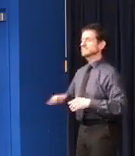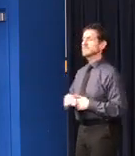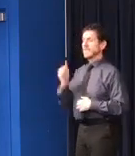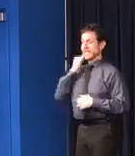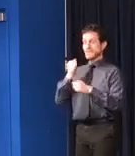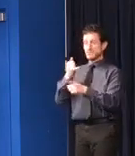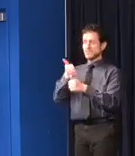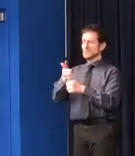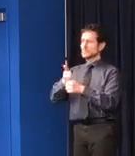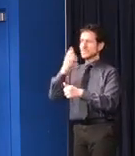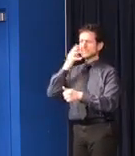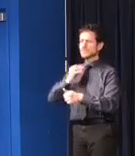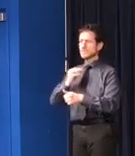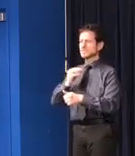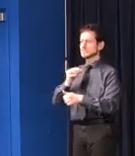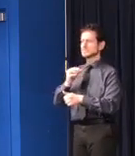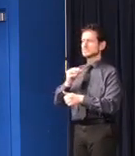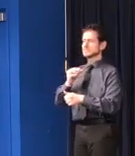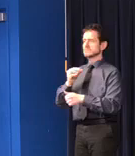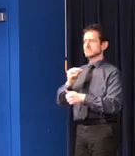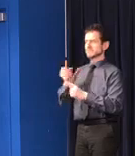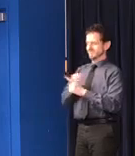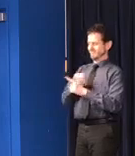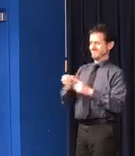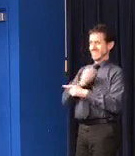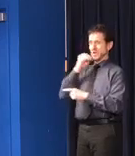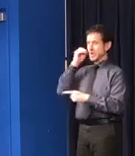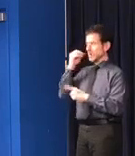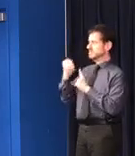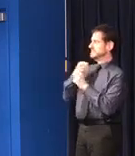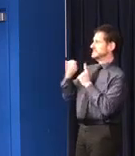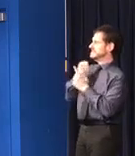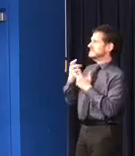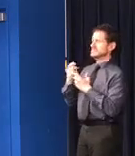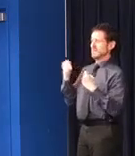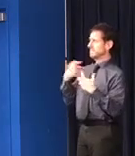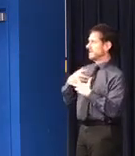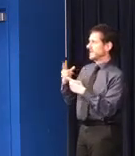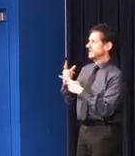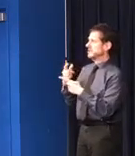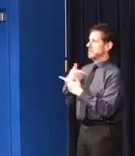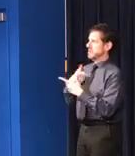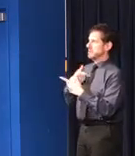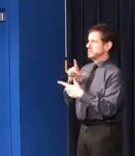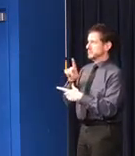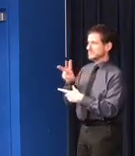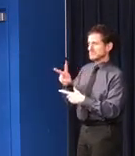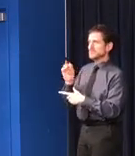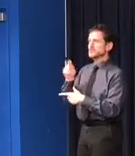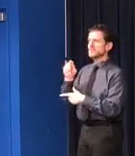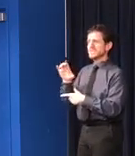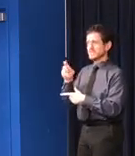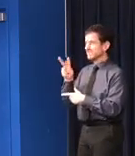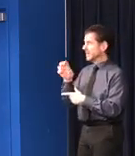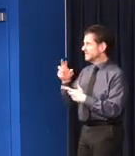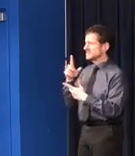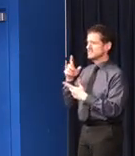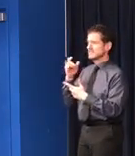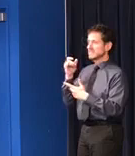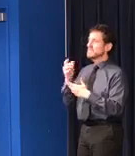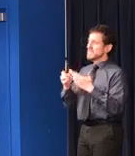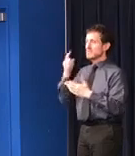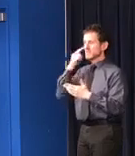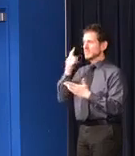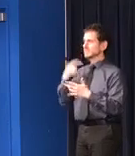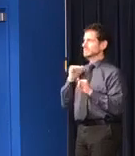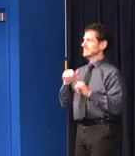live in fear of it, I know how much scarier and more complicated the message of stay home might sound to